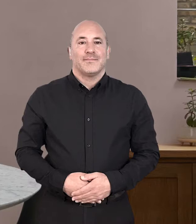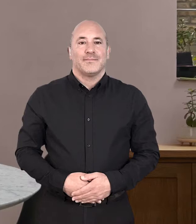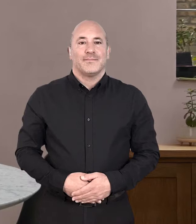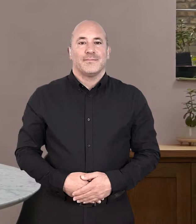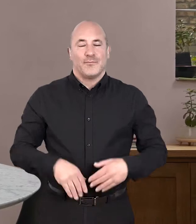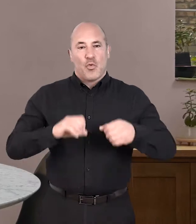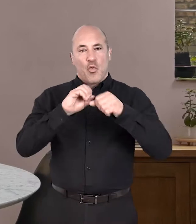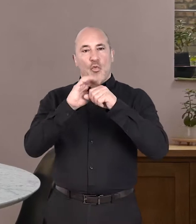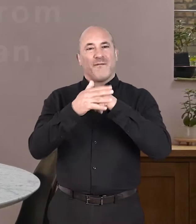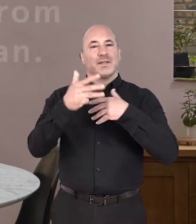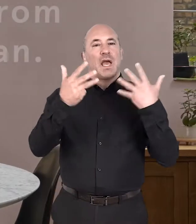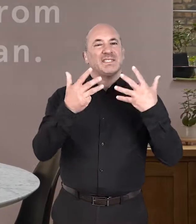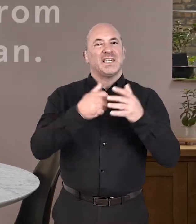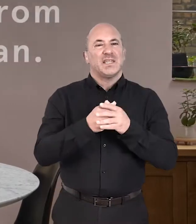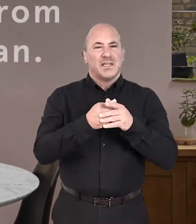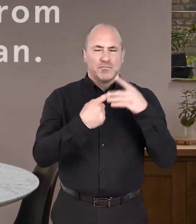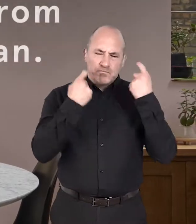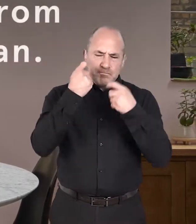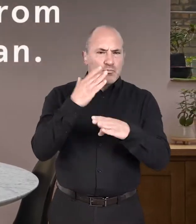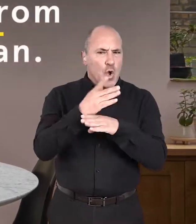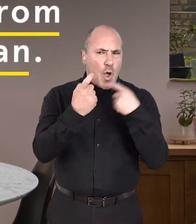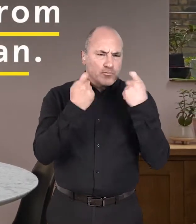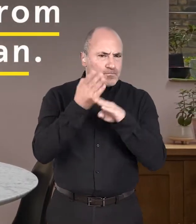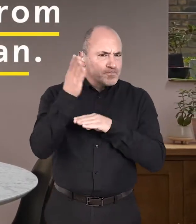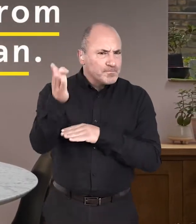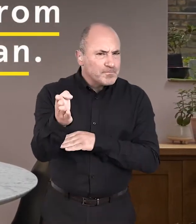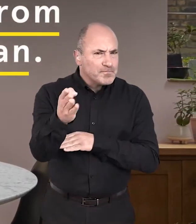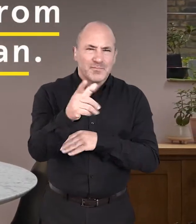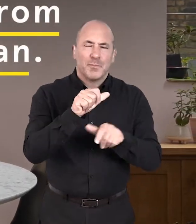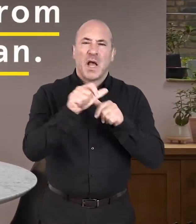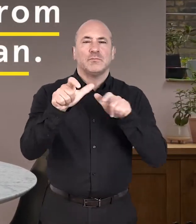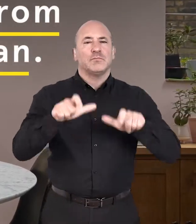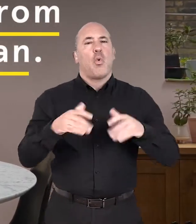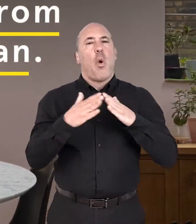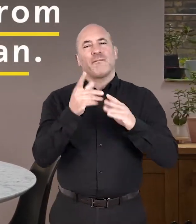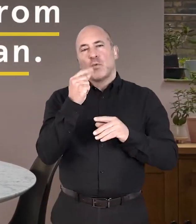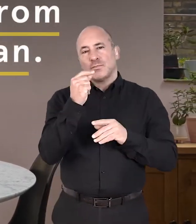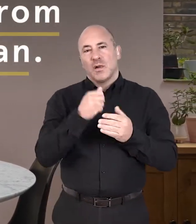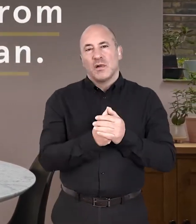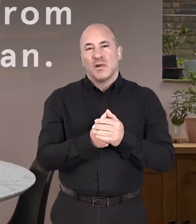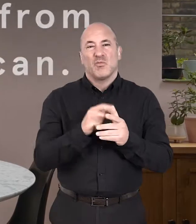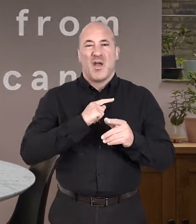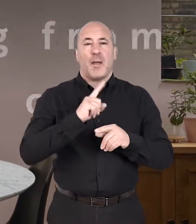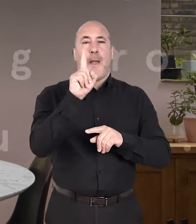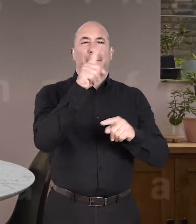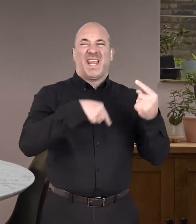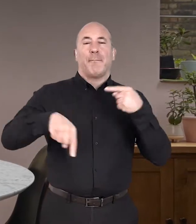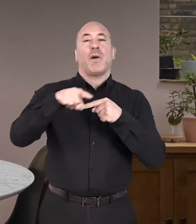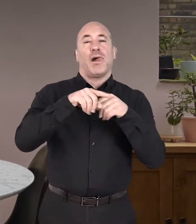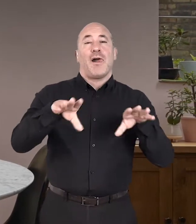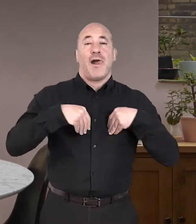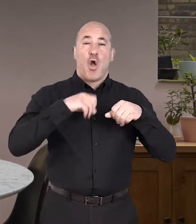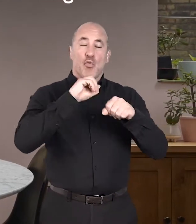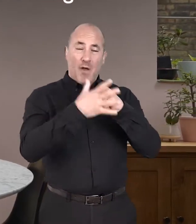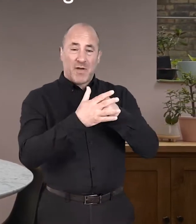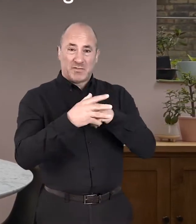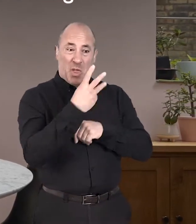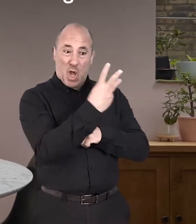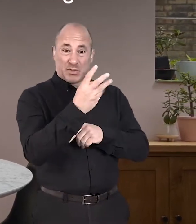COVID-19. Thinking of going in? Keep working from home if you can. Around one in three people who have COVID-19